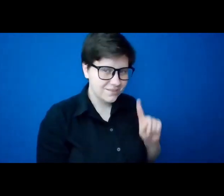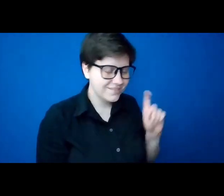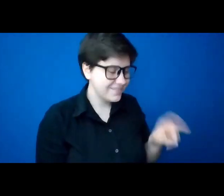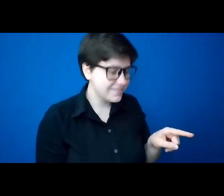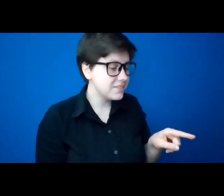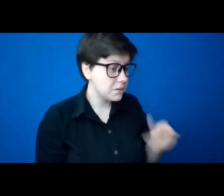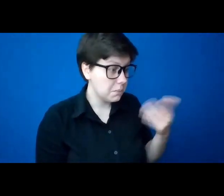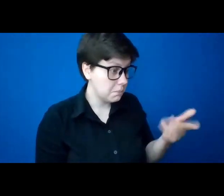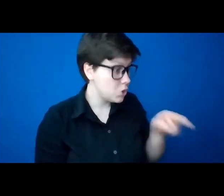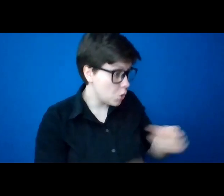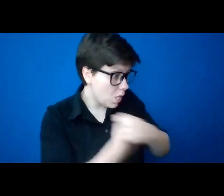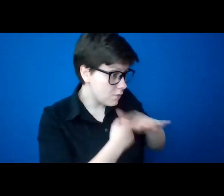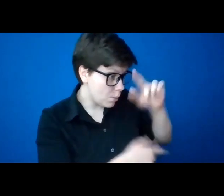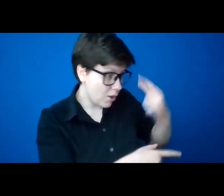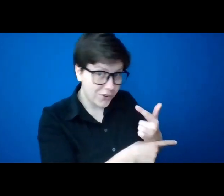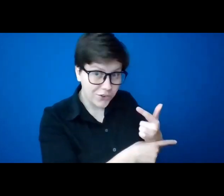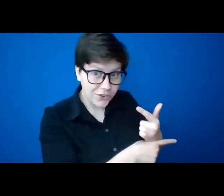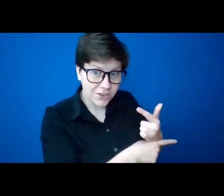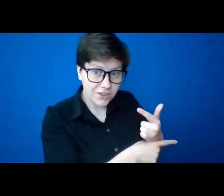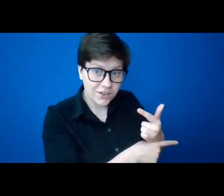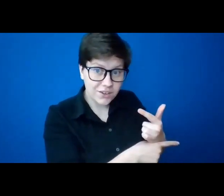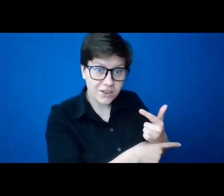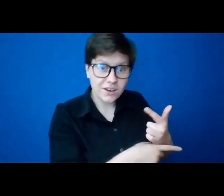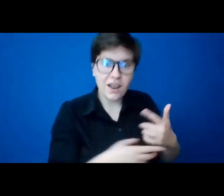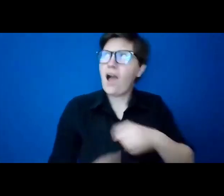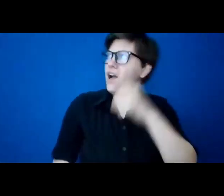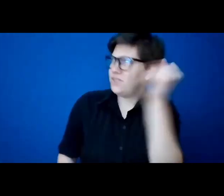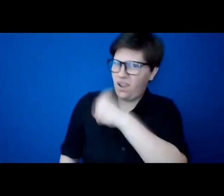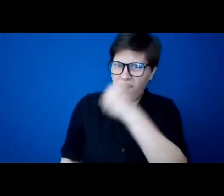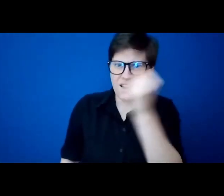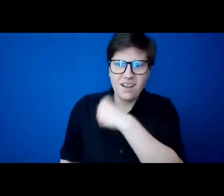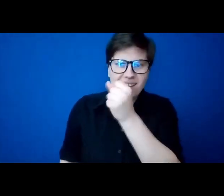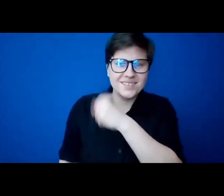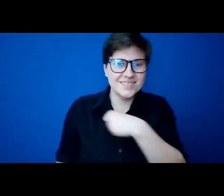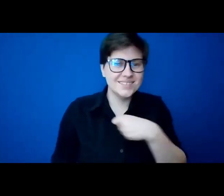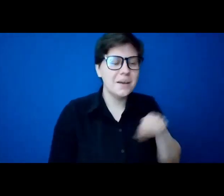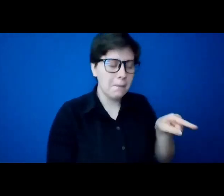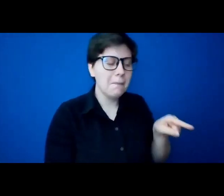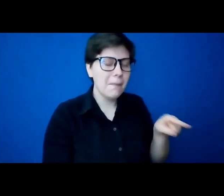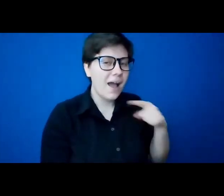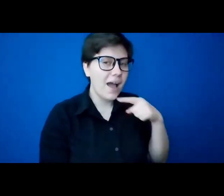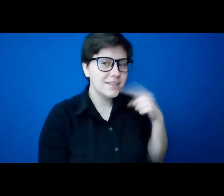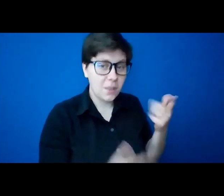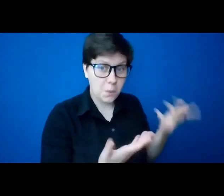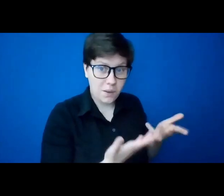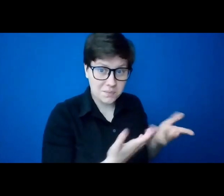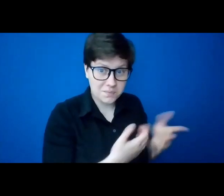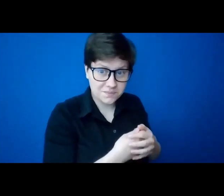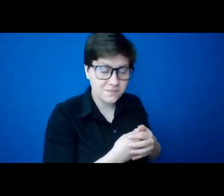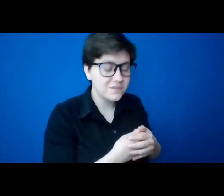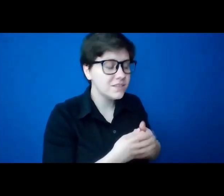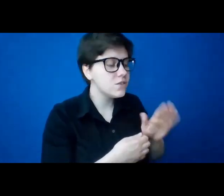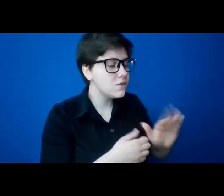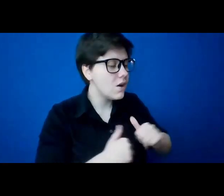Do you love your brother? And she said, well, sure do. And I said, I can tell you this much. Your